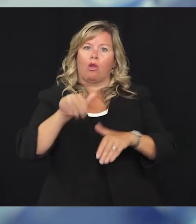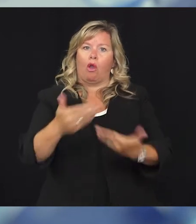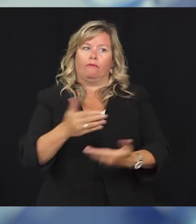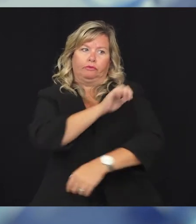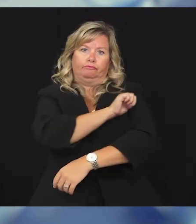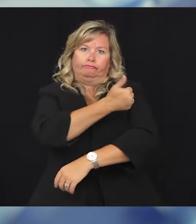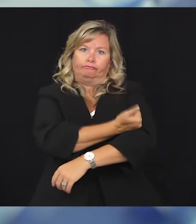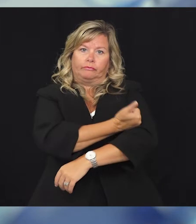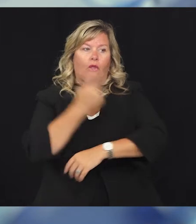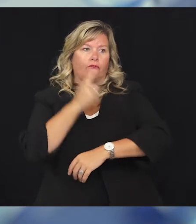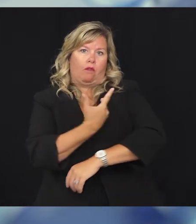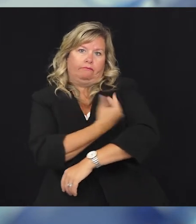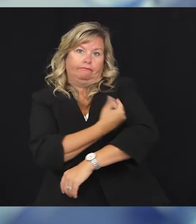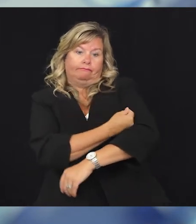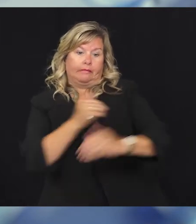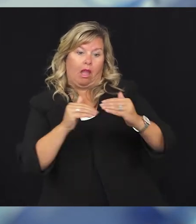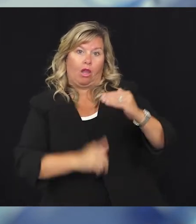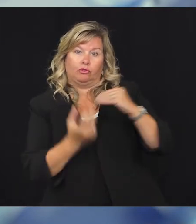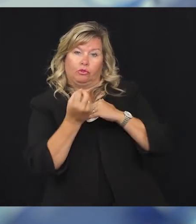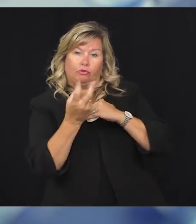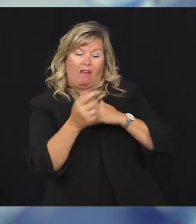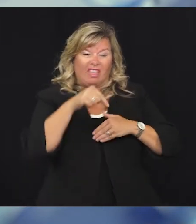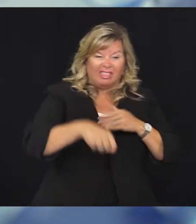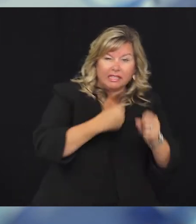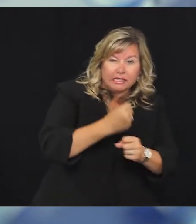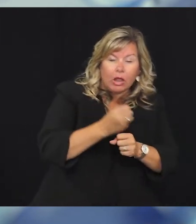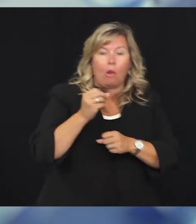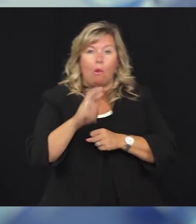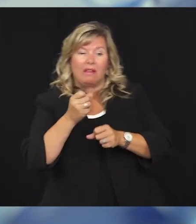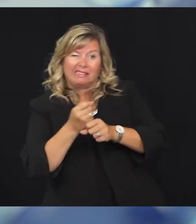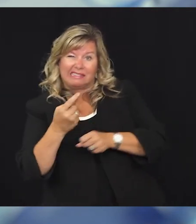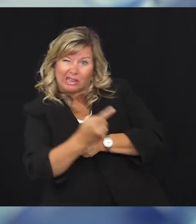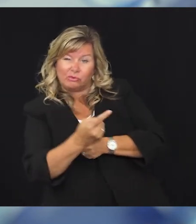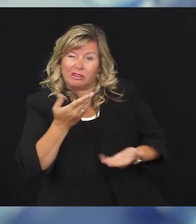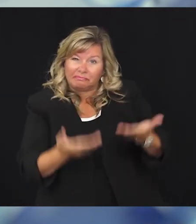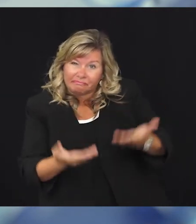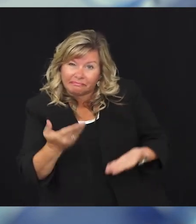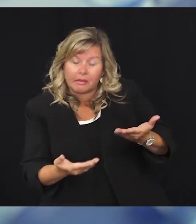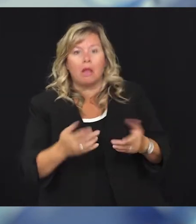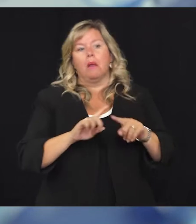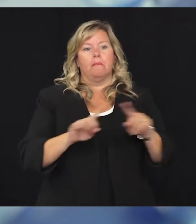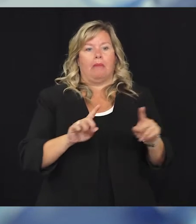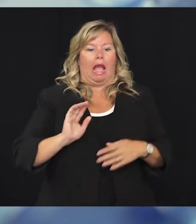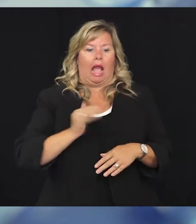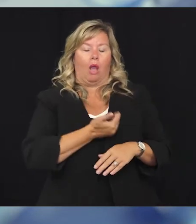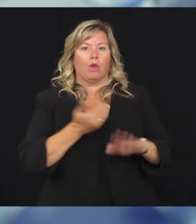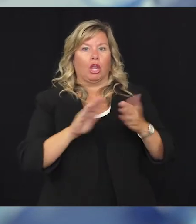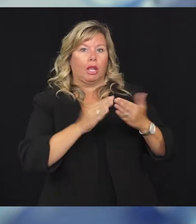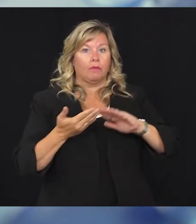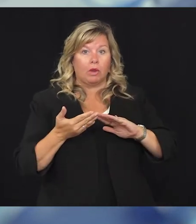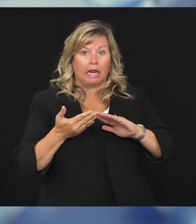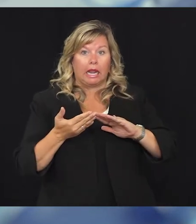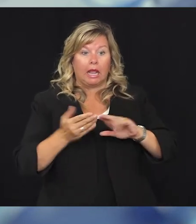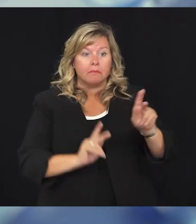later this year year or perhaps early in 2022. The reality is that we are beginning to concentrate our